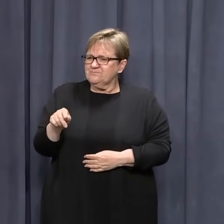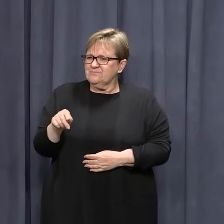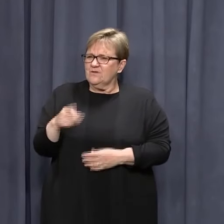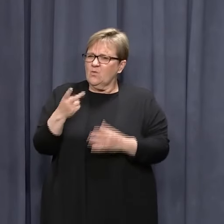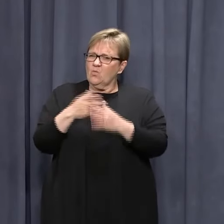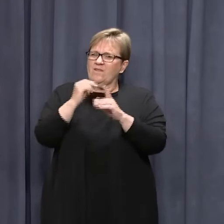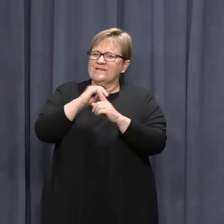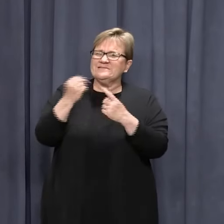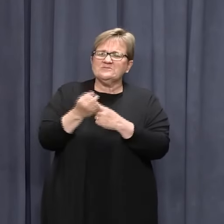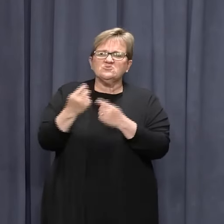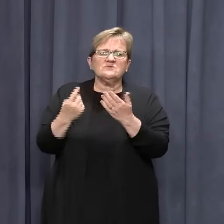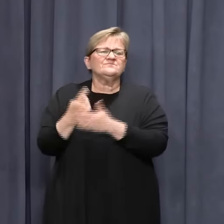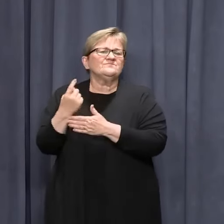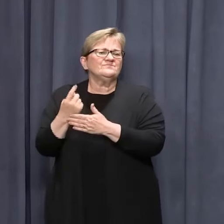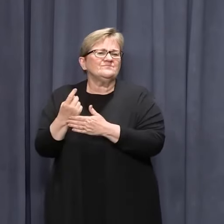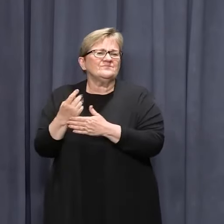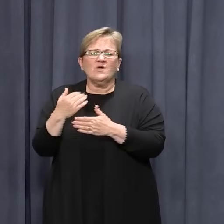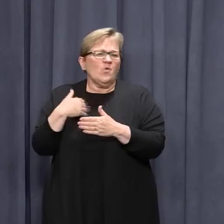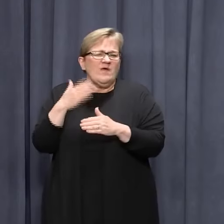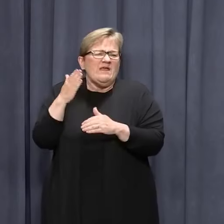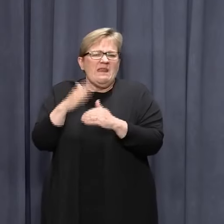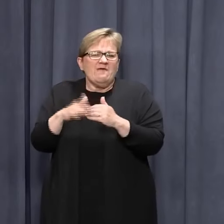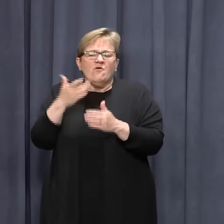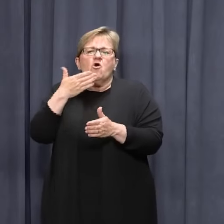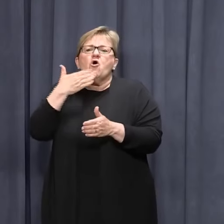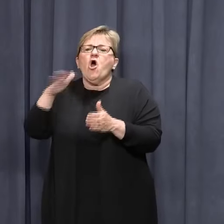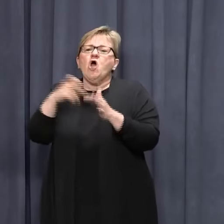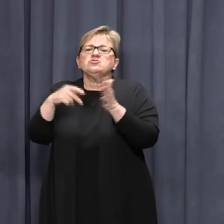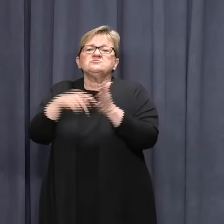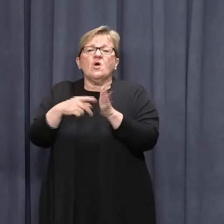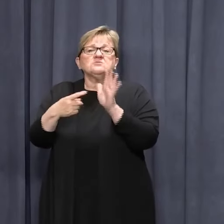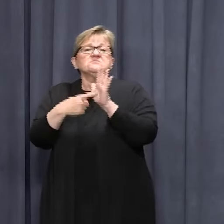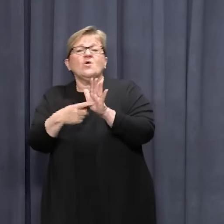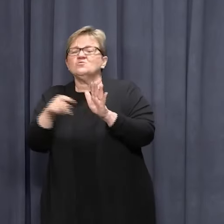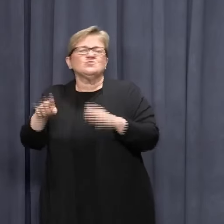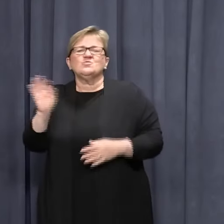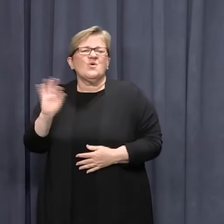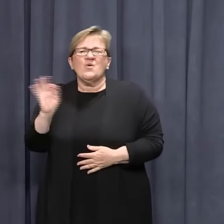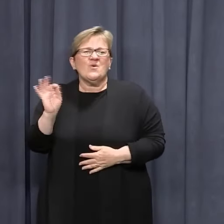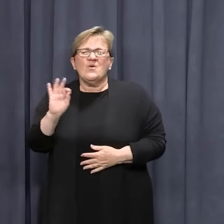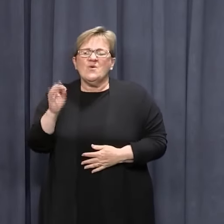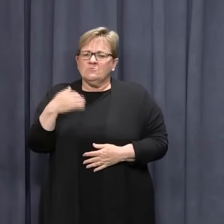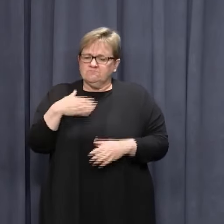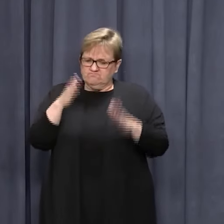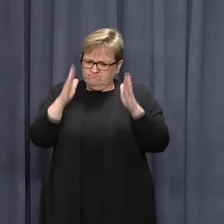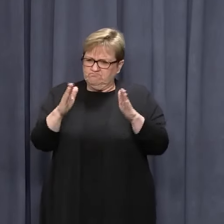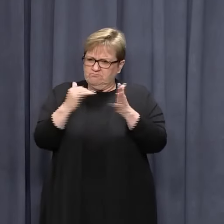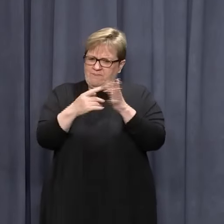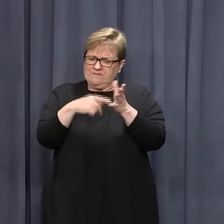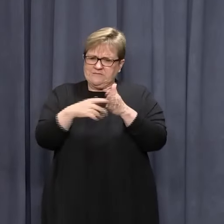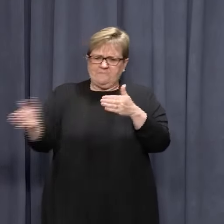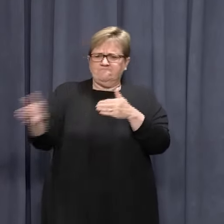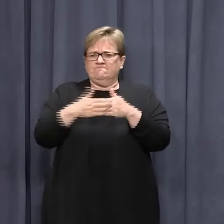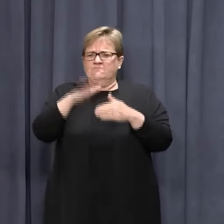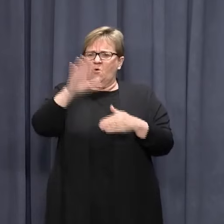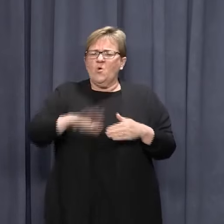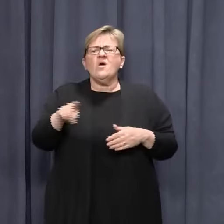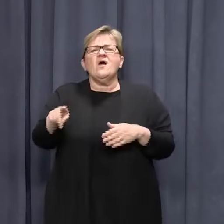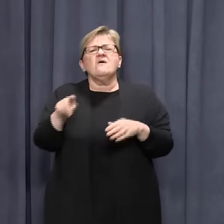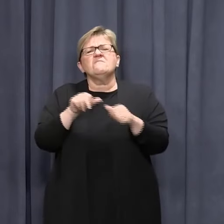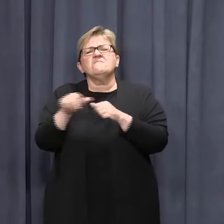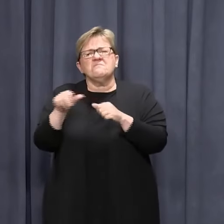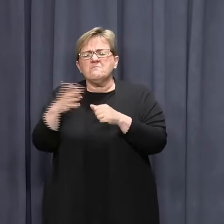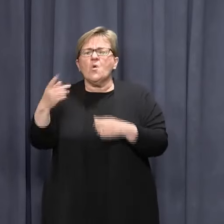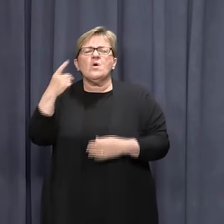the situation that confronted us. So we've never gone for the hotspot model at this point in time. We go more for the state model. And I think it's been far more